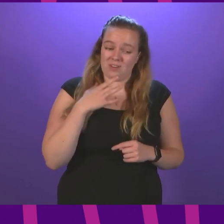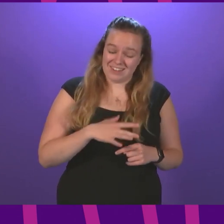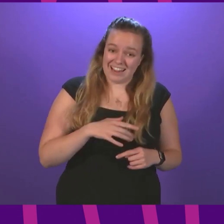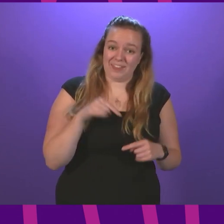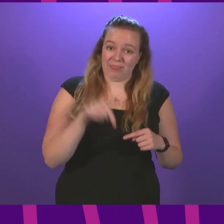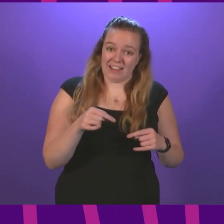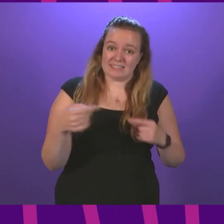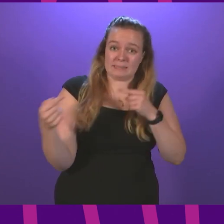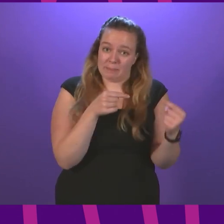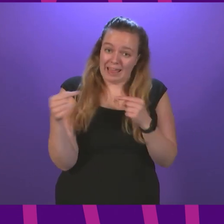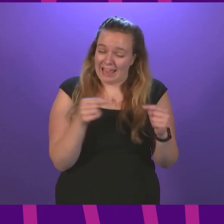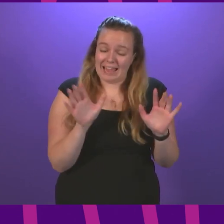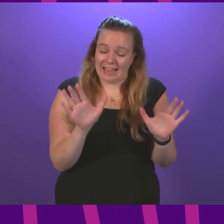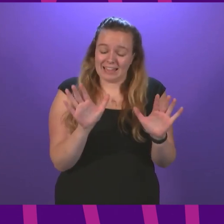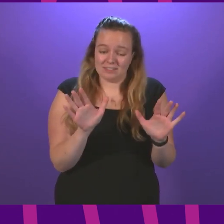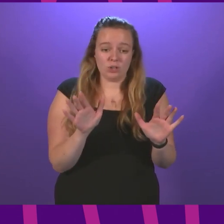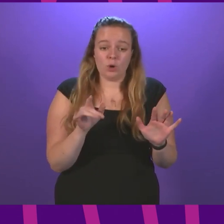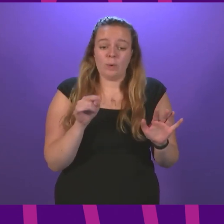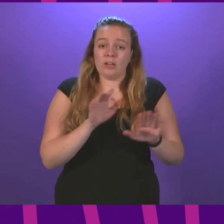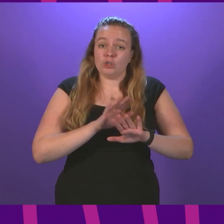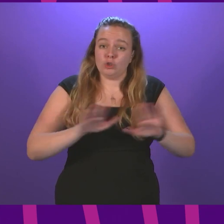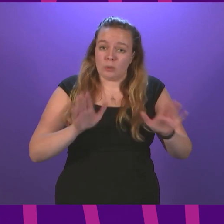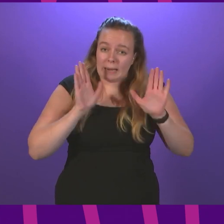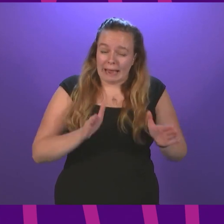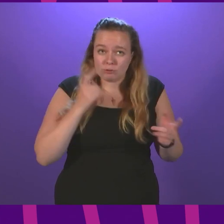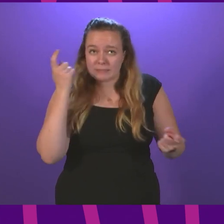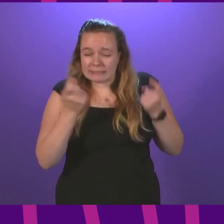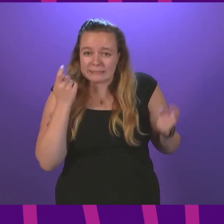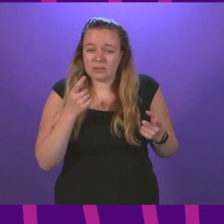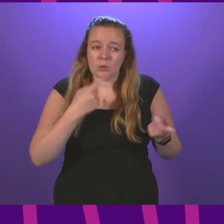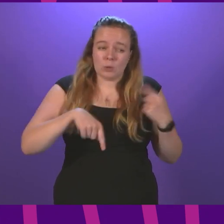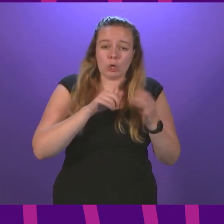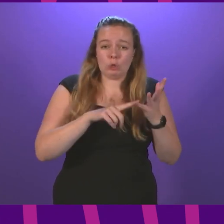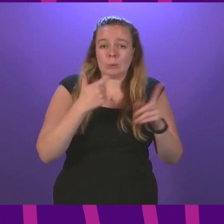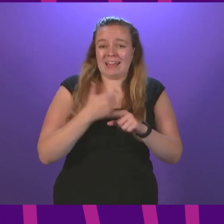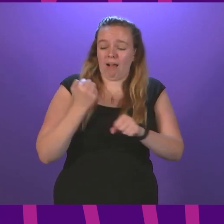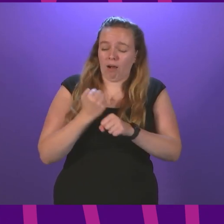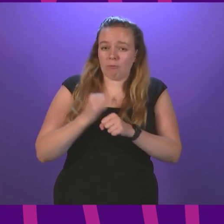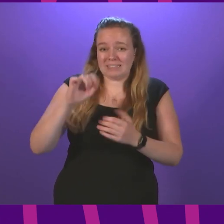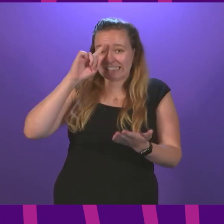this debate. We should not have to consider the hardship that the UK government's decision...